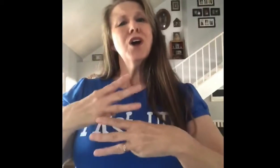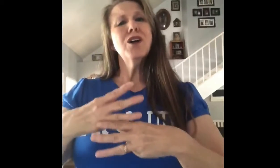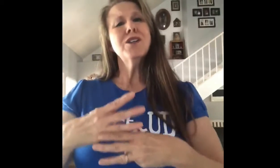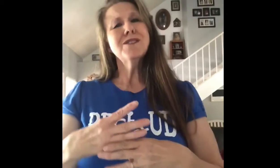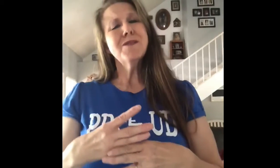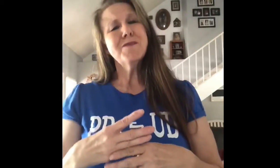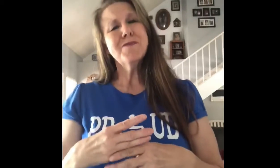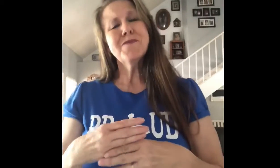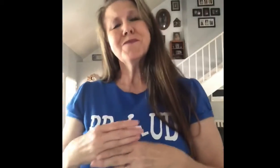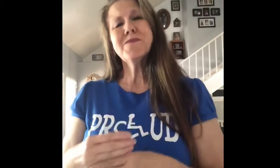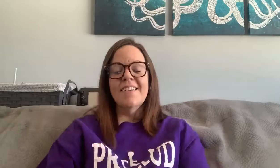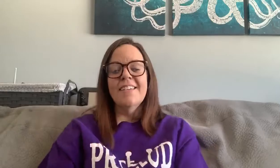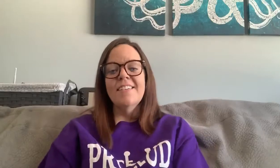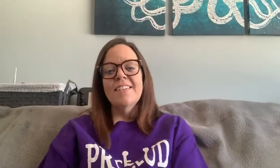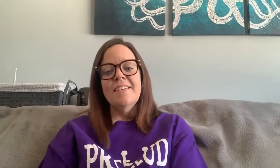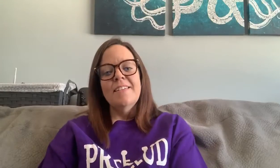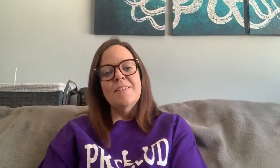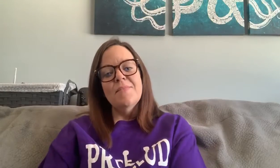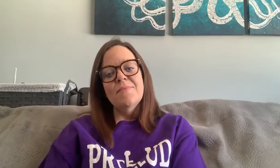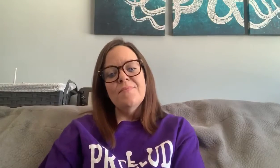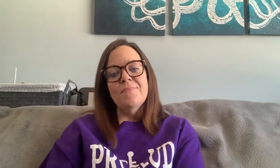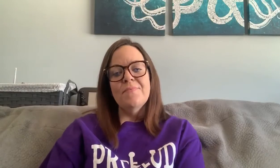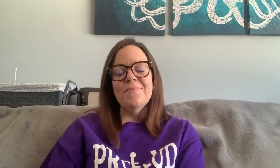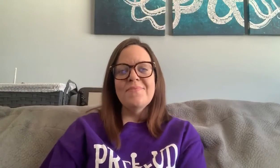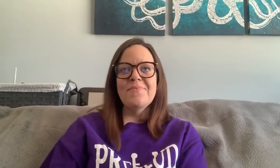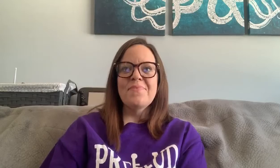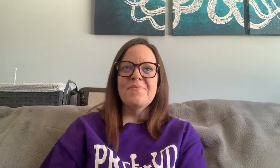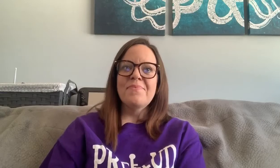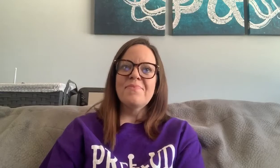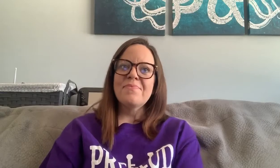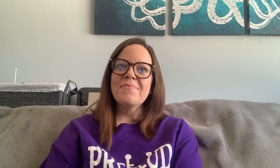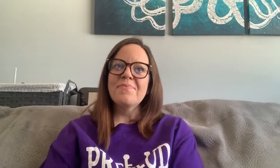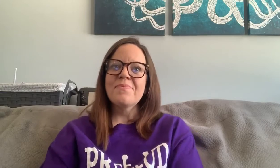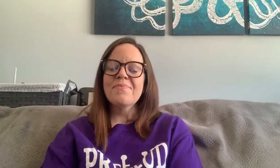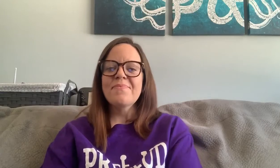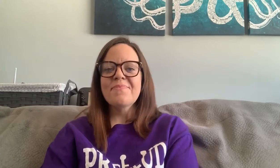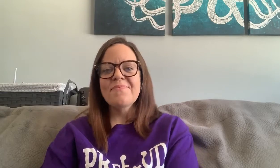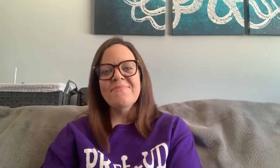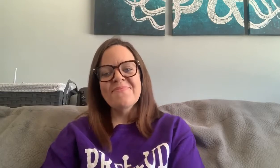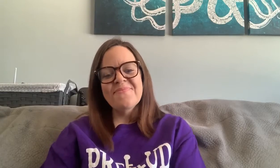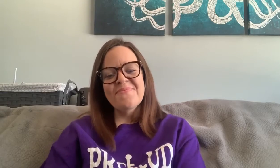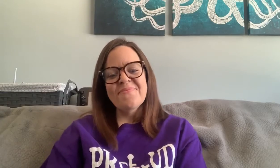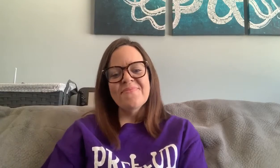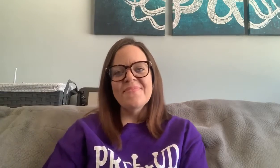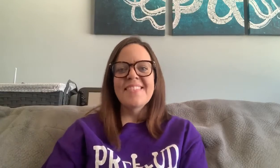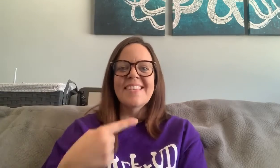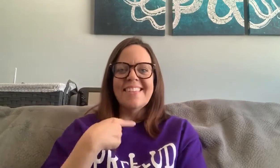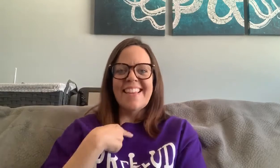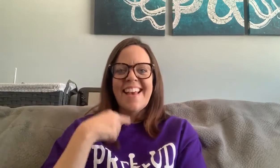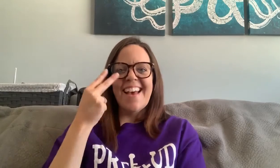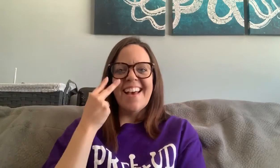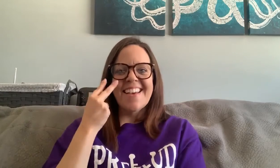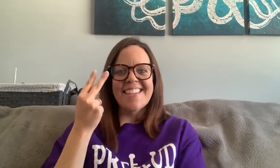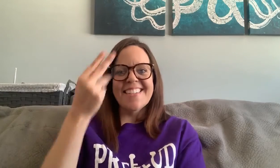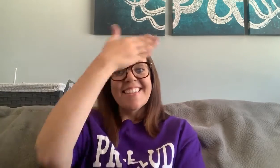I see